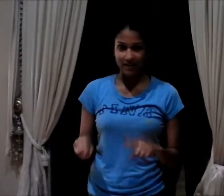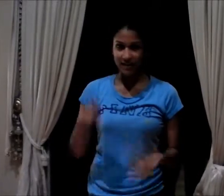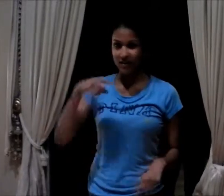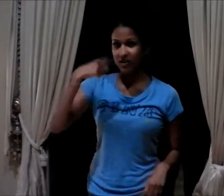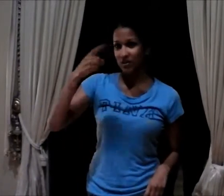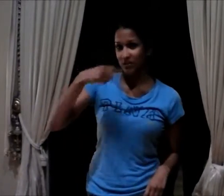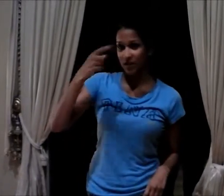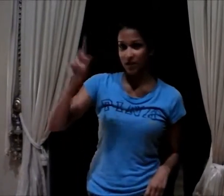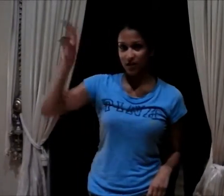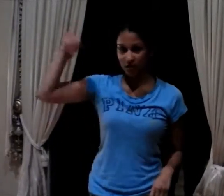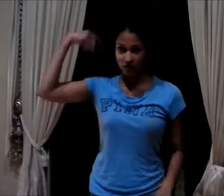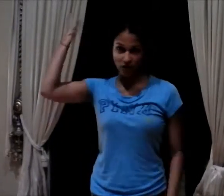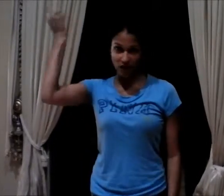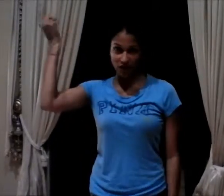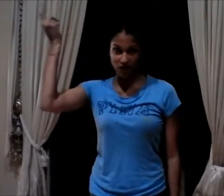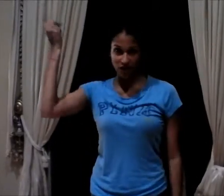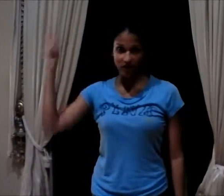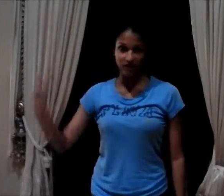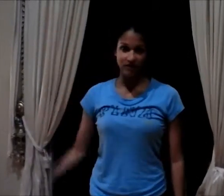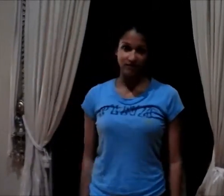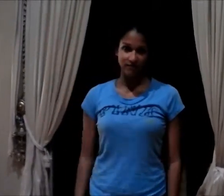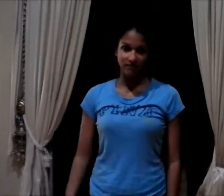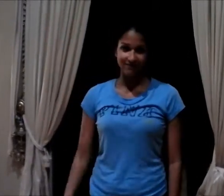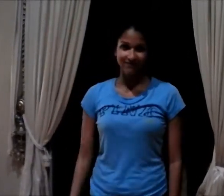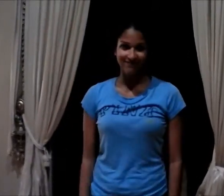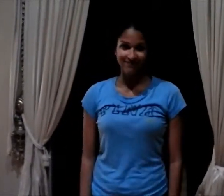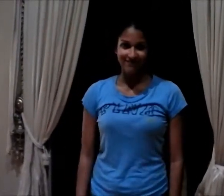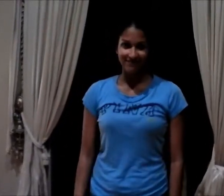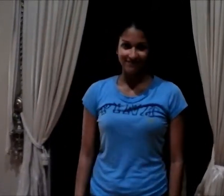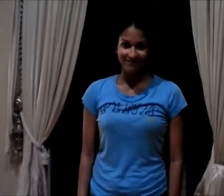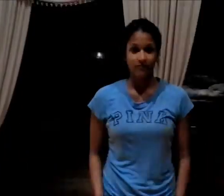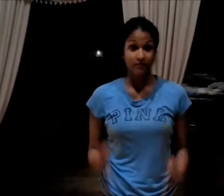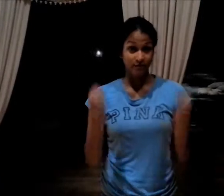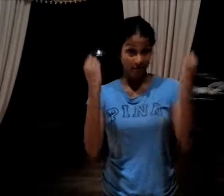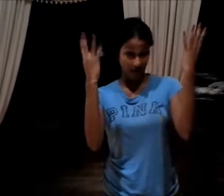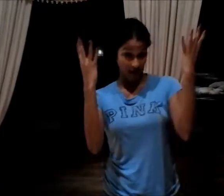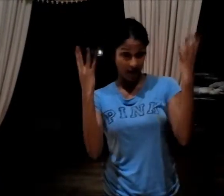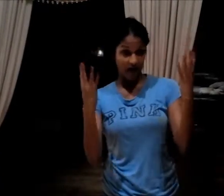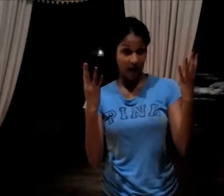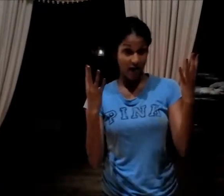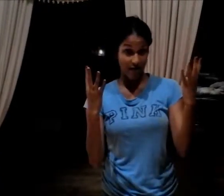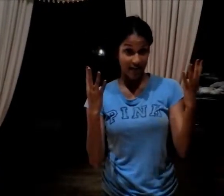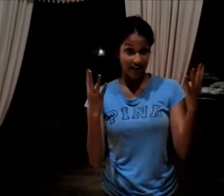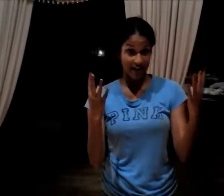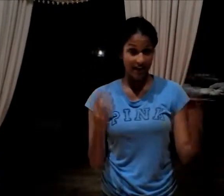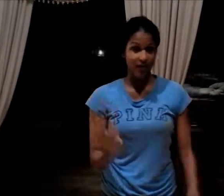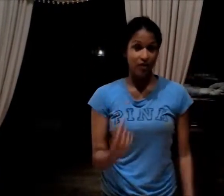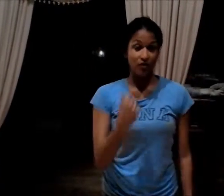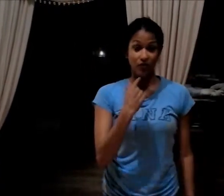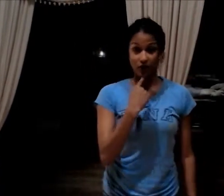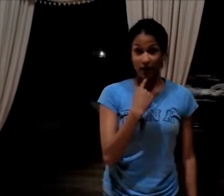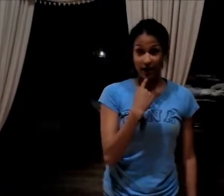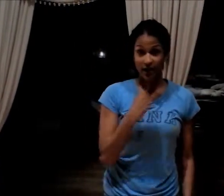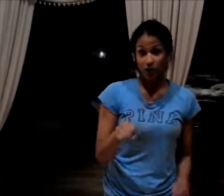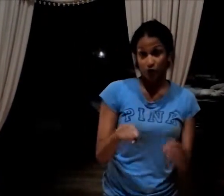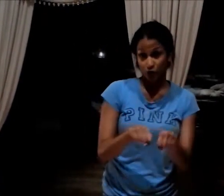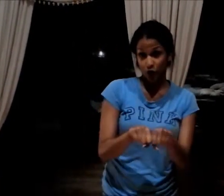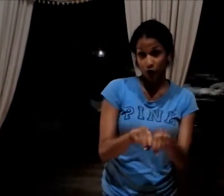speak French. Go. How many red shoes